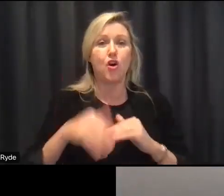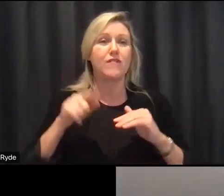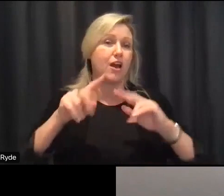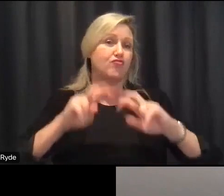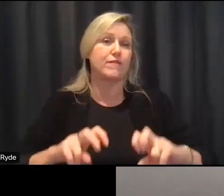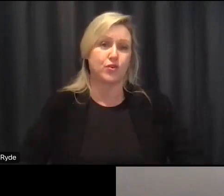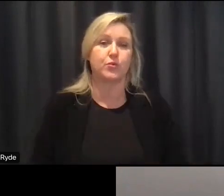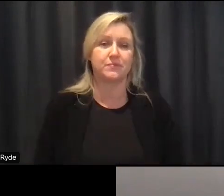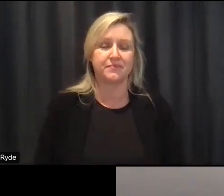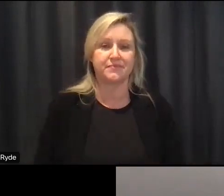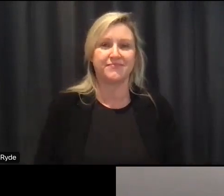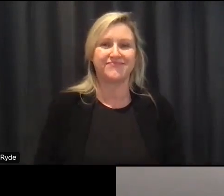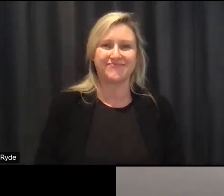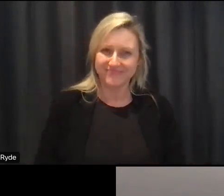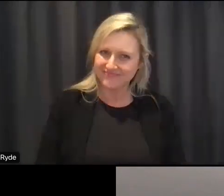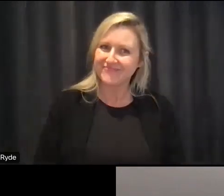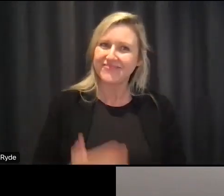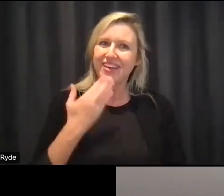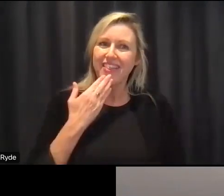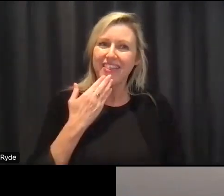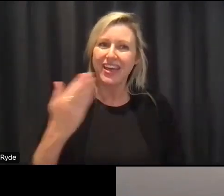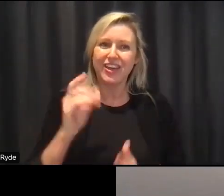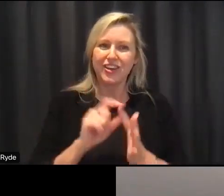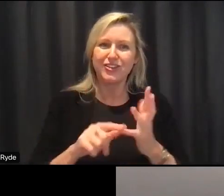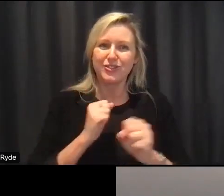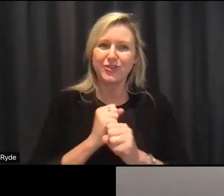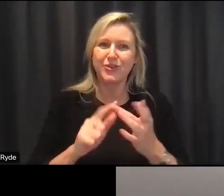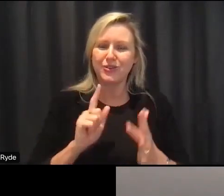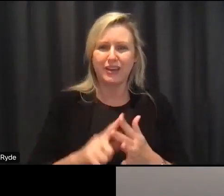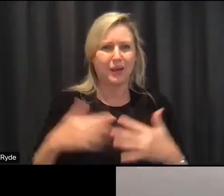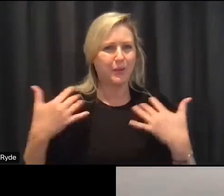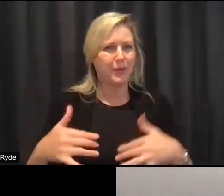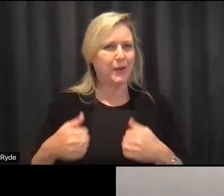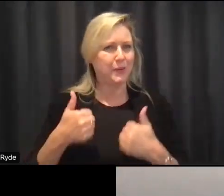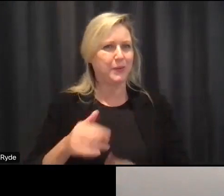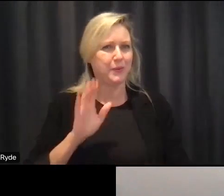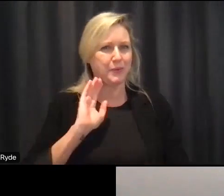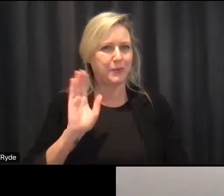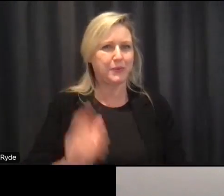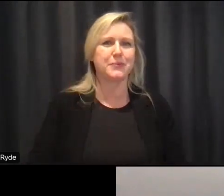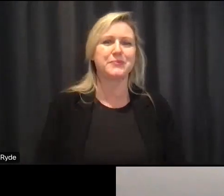thank you doogie very well said um